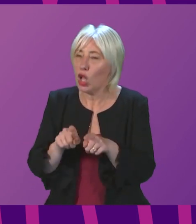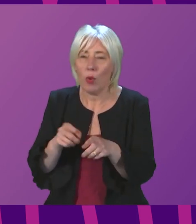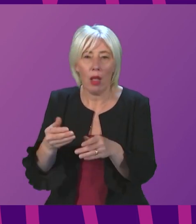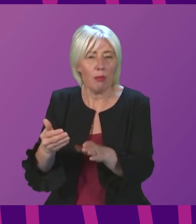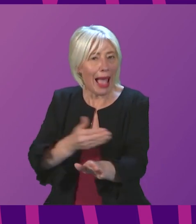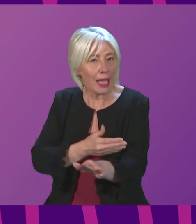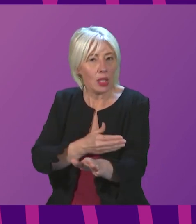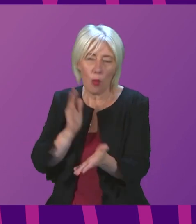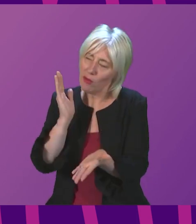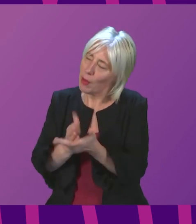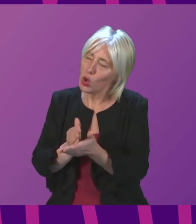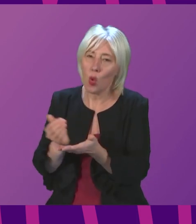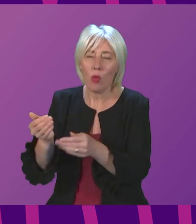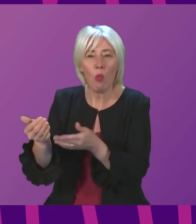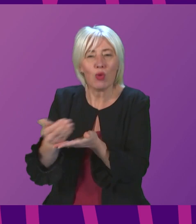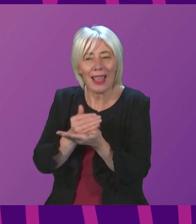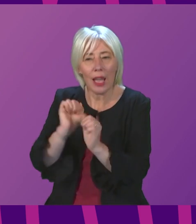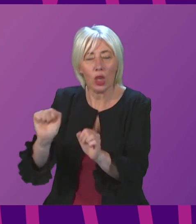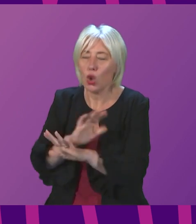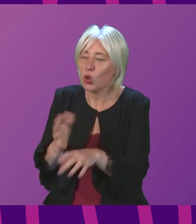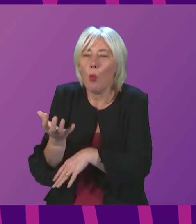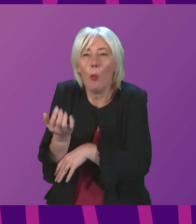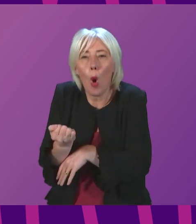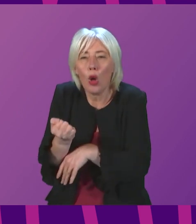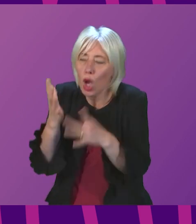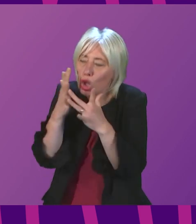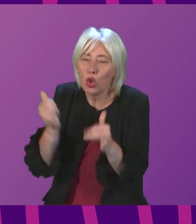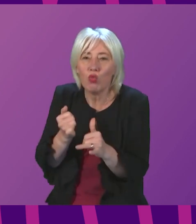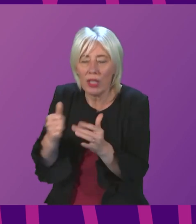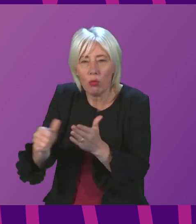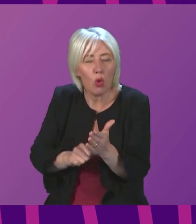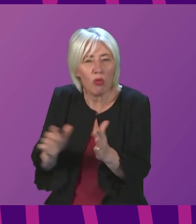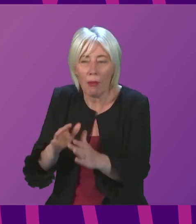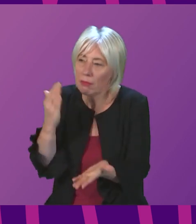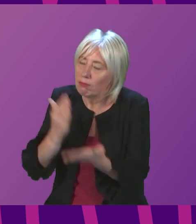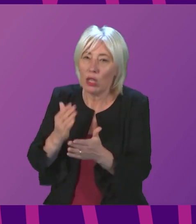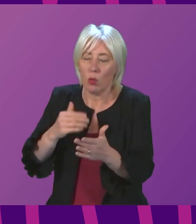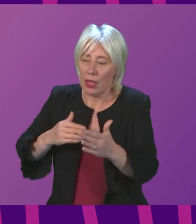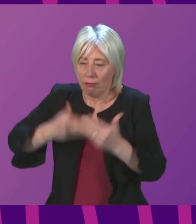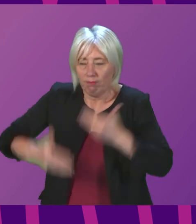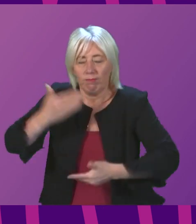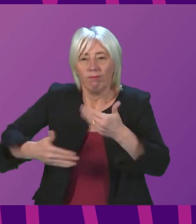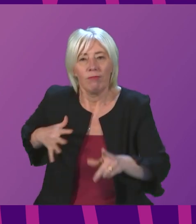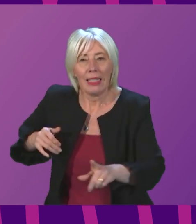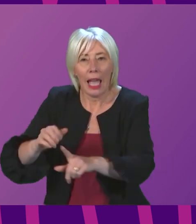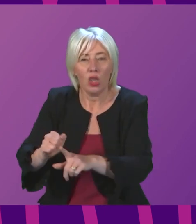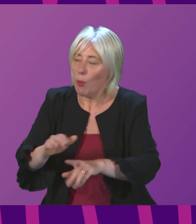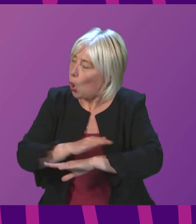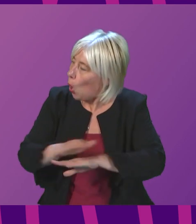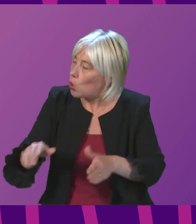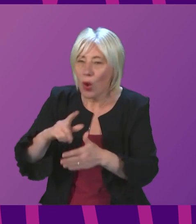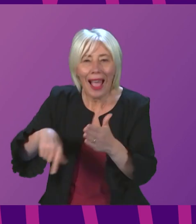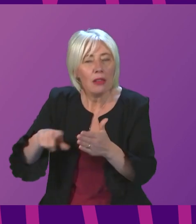be protected? That means no pause to screening programmes, genuine accelerations so we can catch up and no cancelled cancer